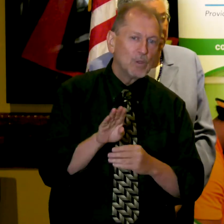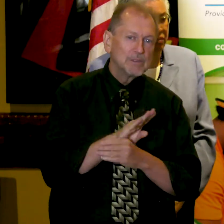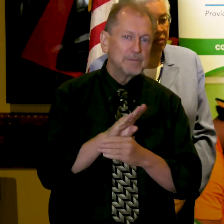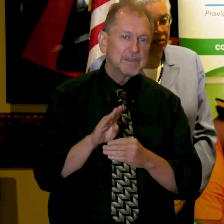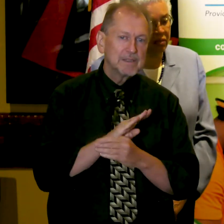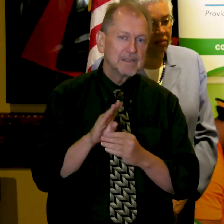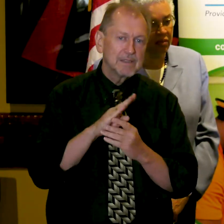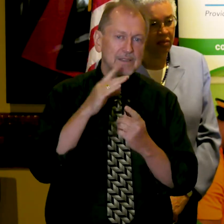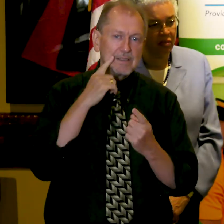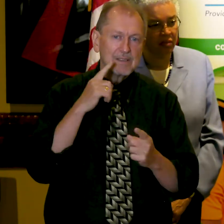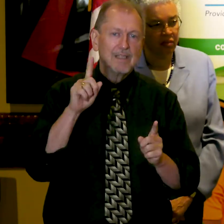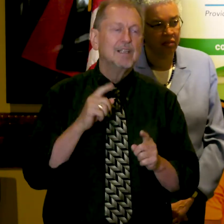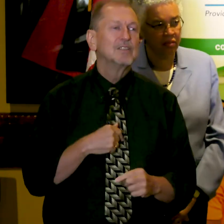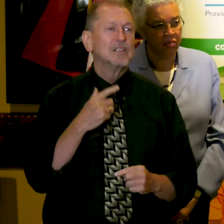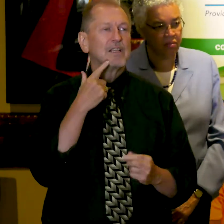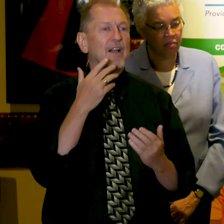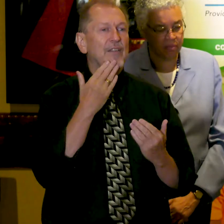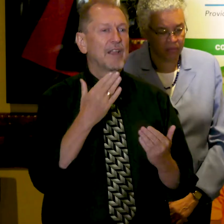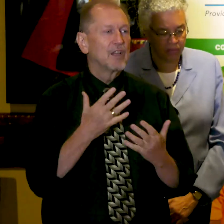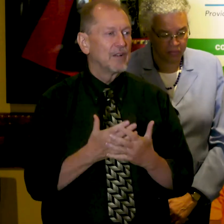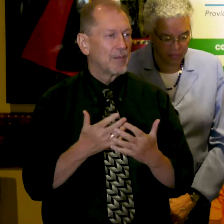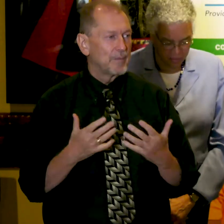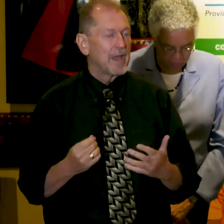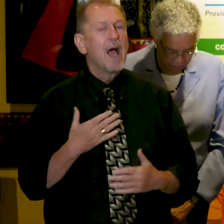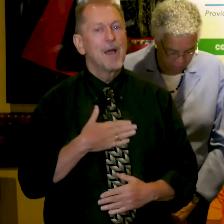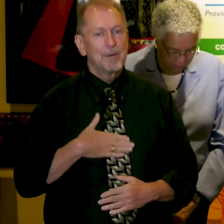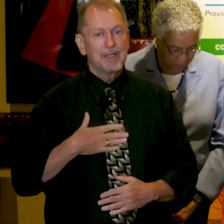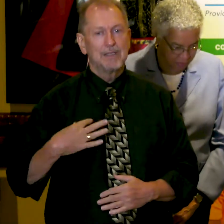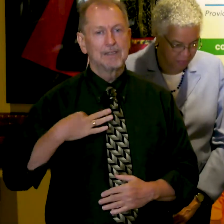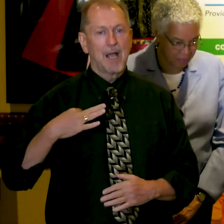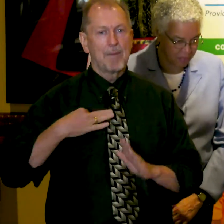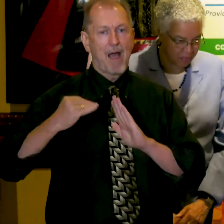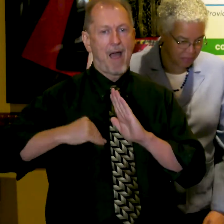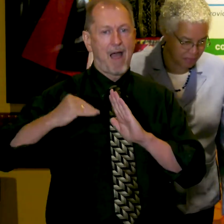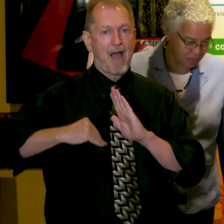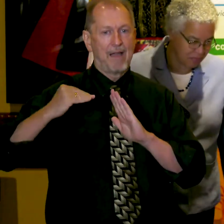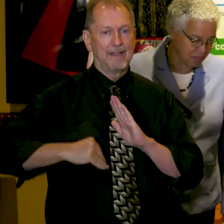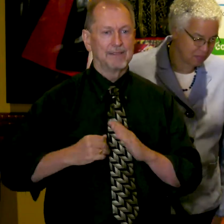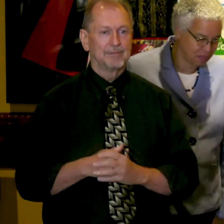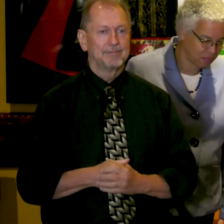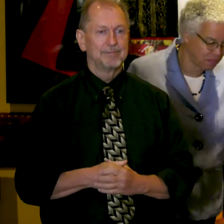see. So thank you very much and please apply. Thank you.